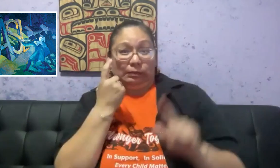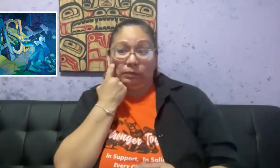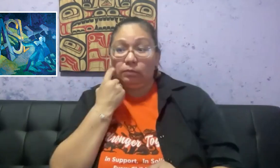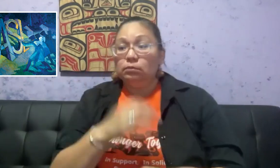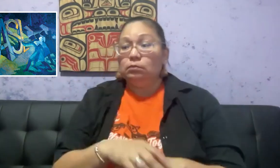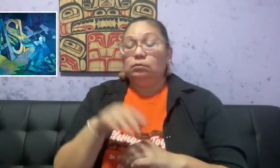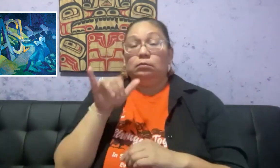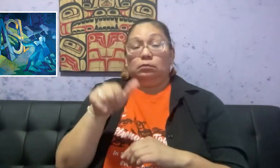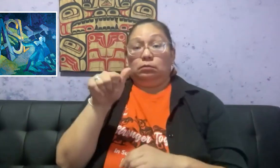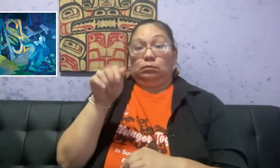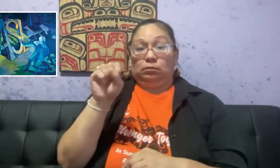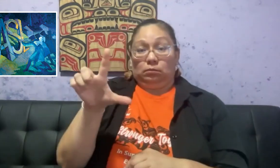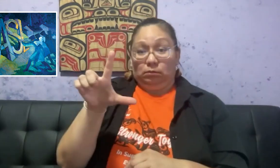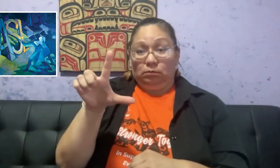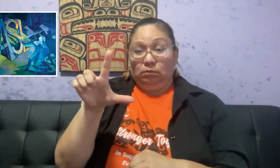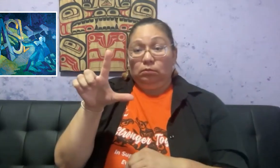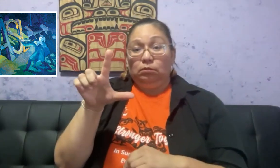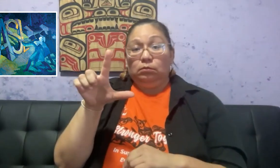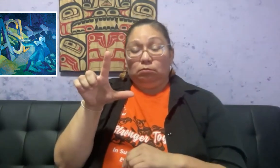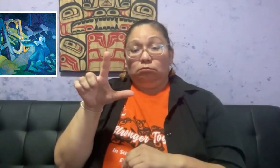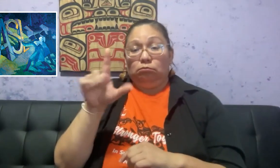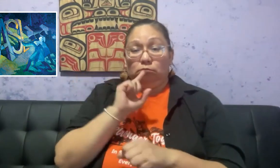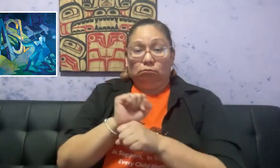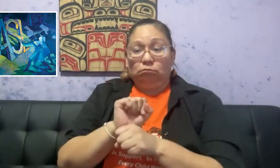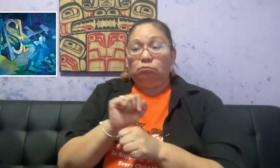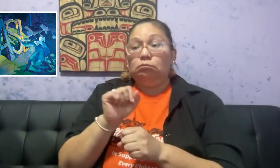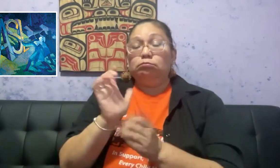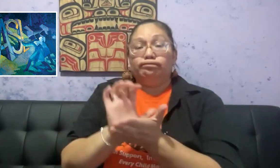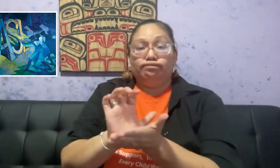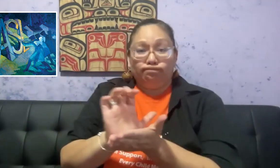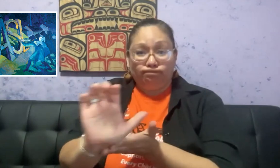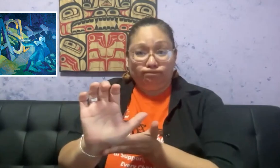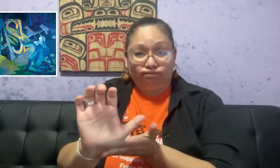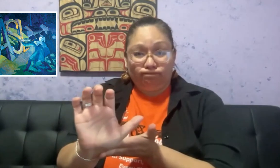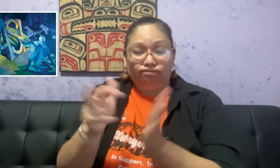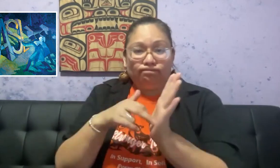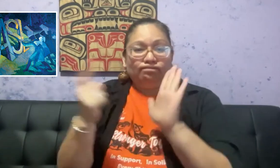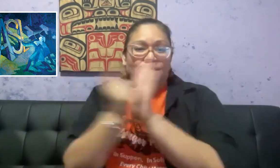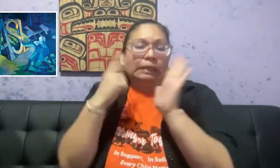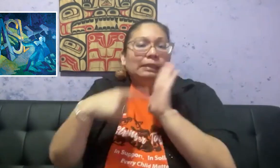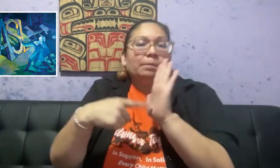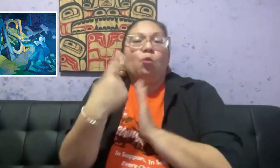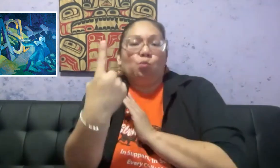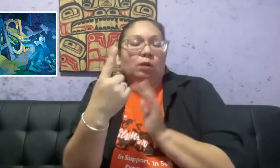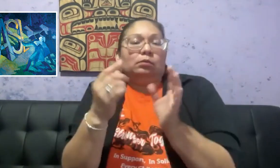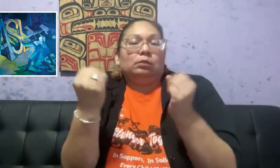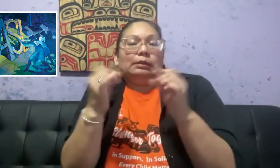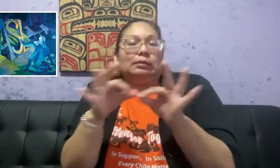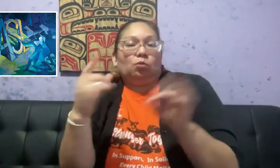This is just one example of hearing oppression towards deaf people. ASL was disregarded among